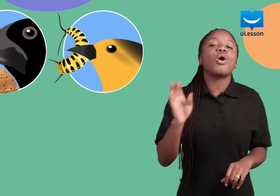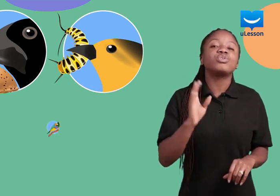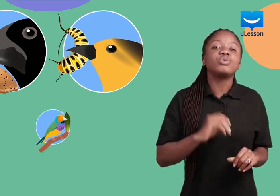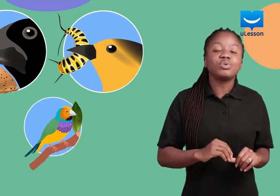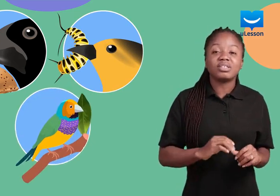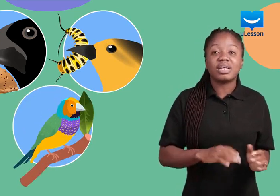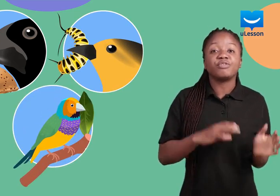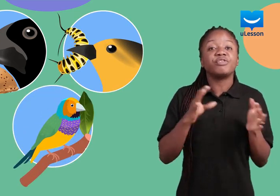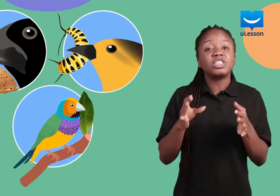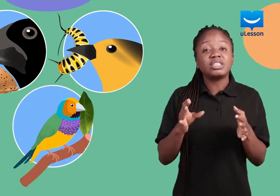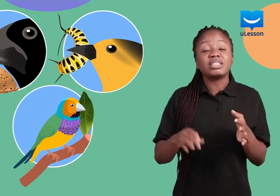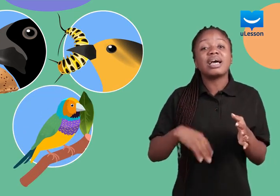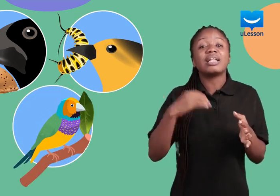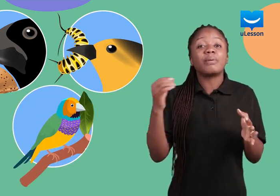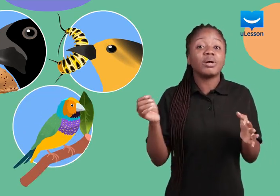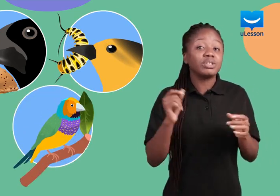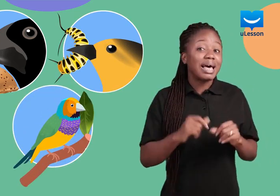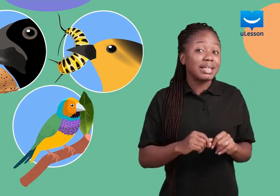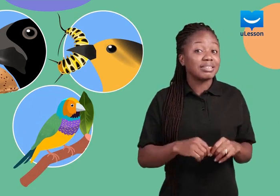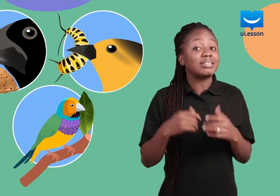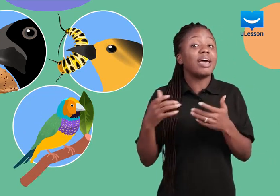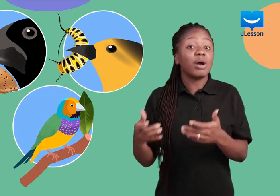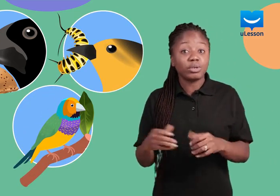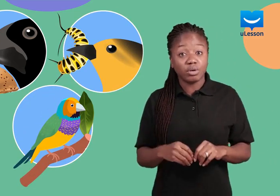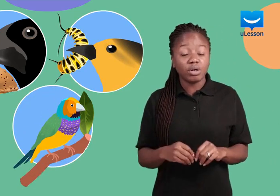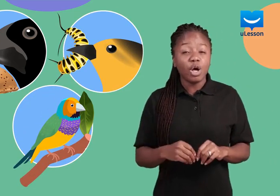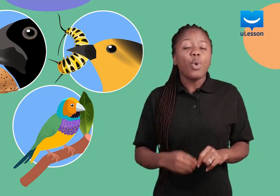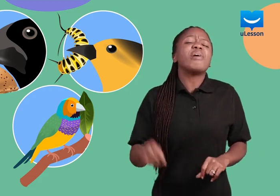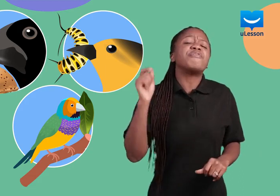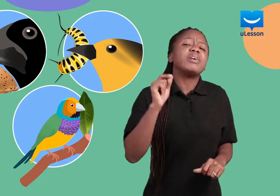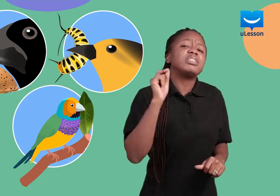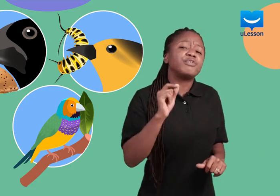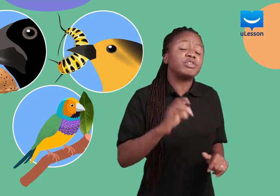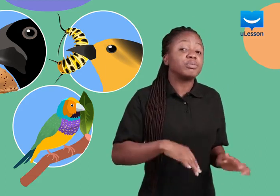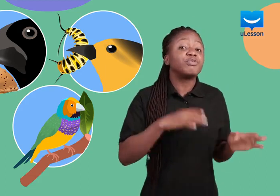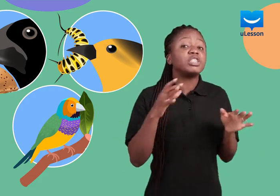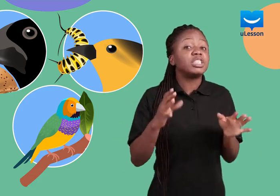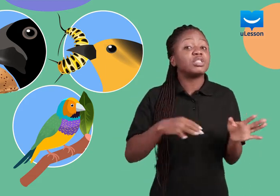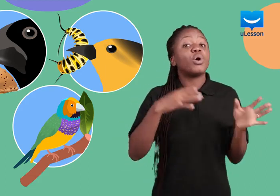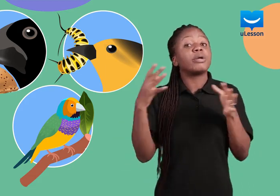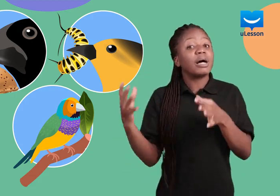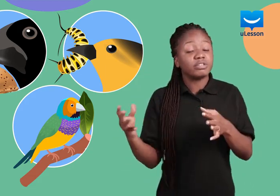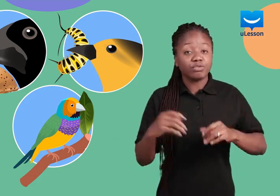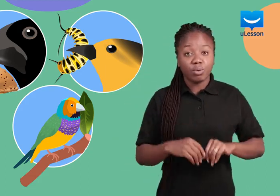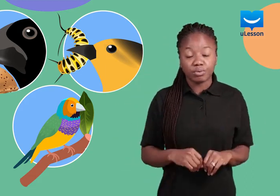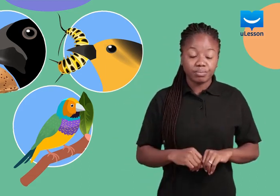also noticed that the finches in the Galapagos Islands and Ecuador were very different from the finches in other parts of the world.